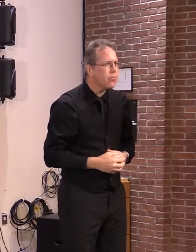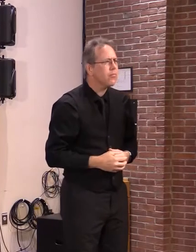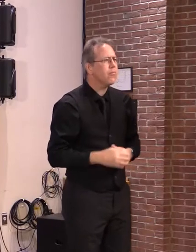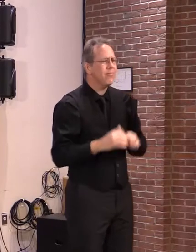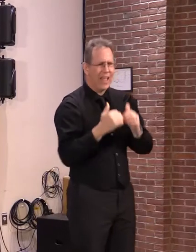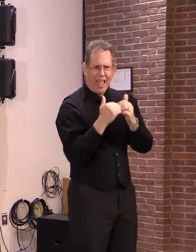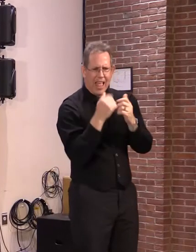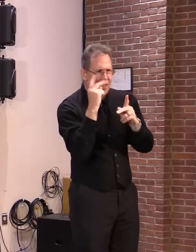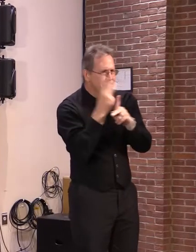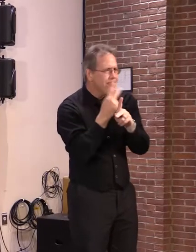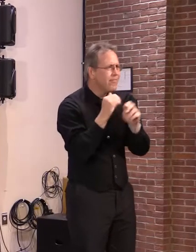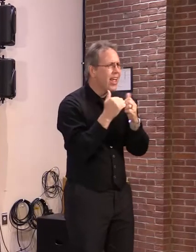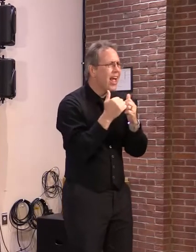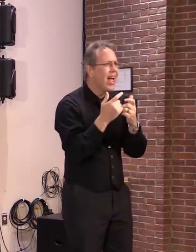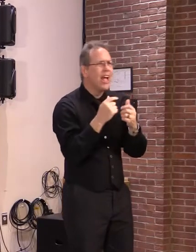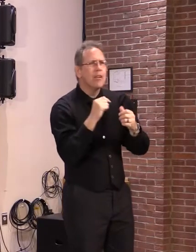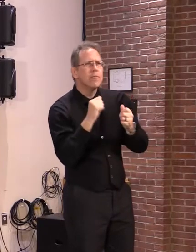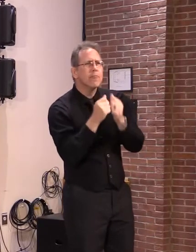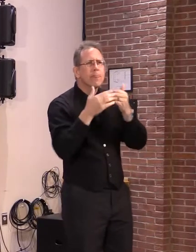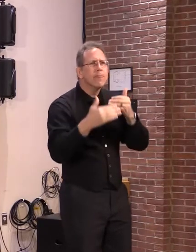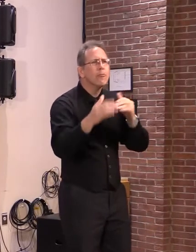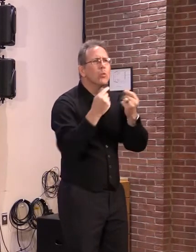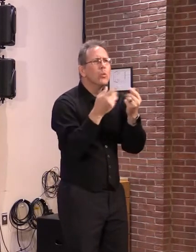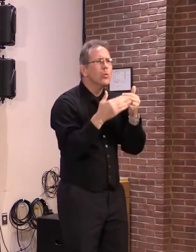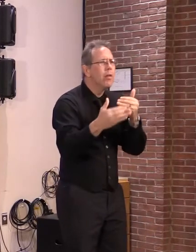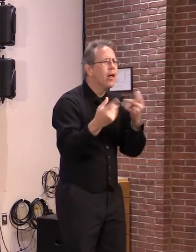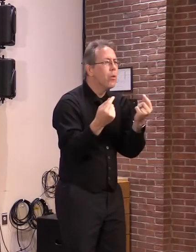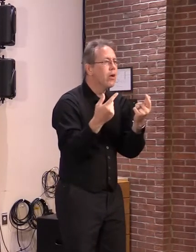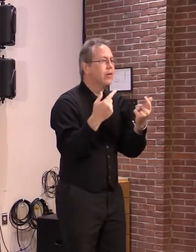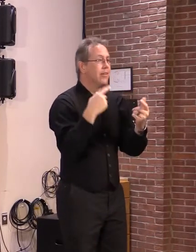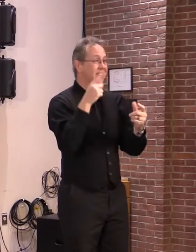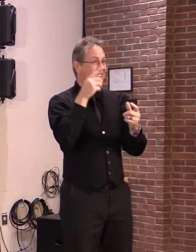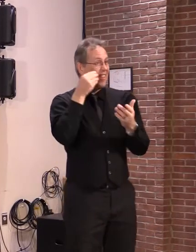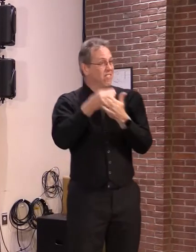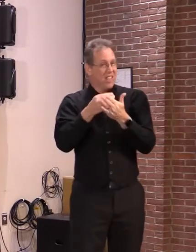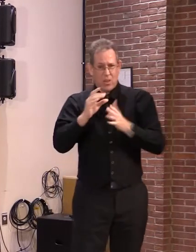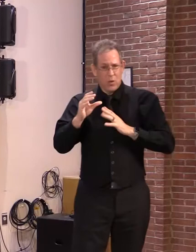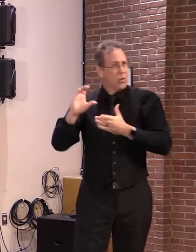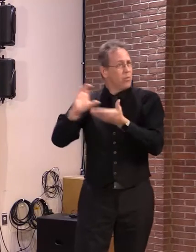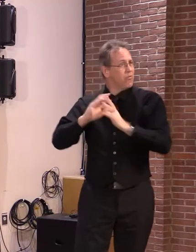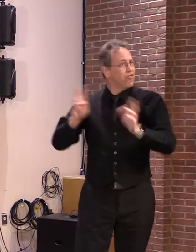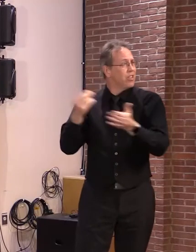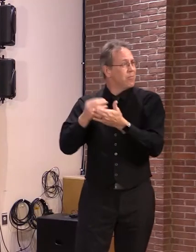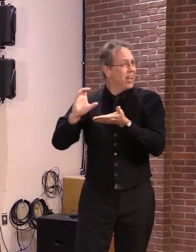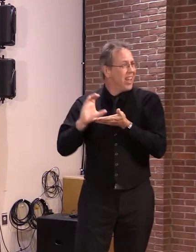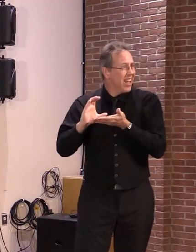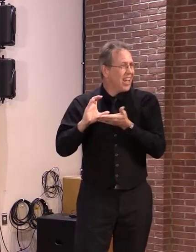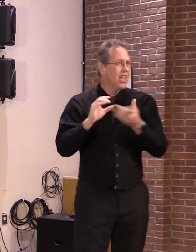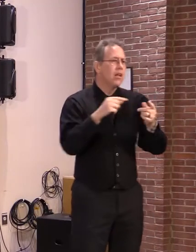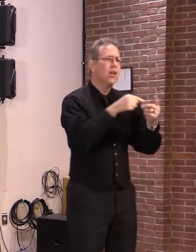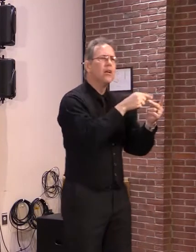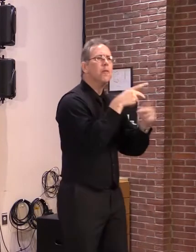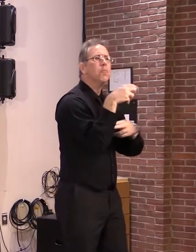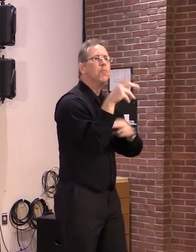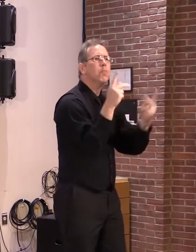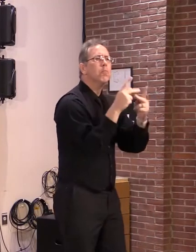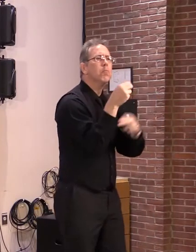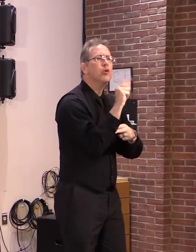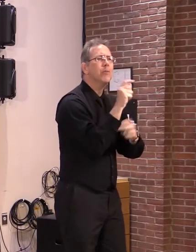historic levels of funding with permit reform to make smart growth easier and less expensive.